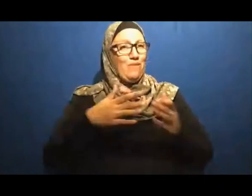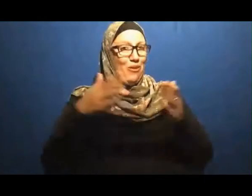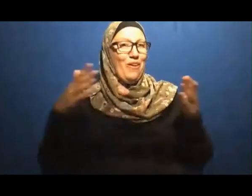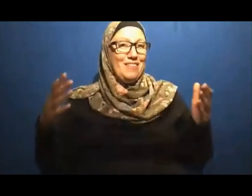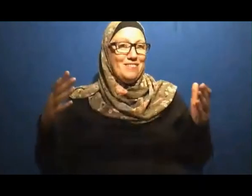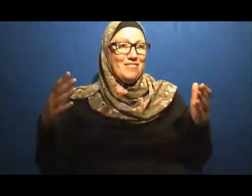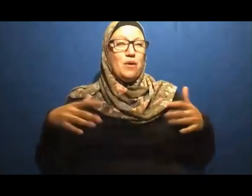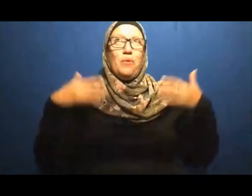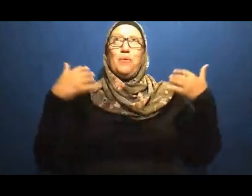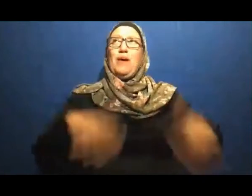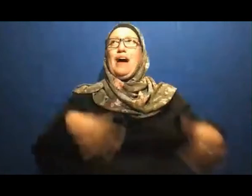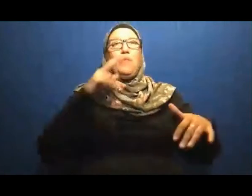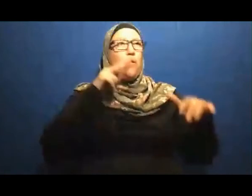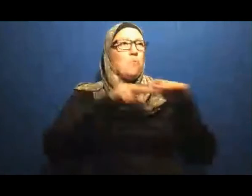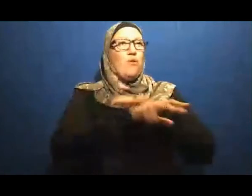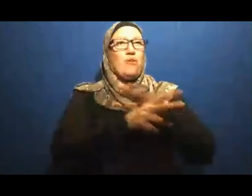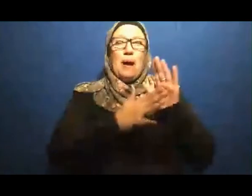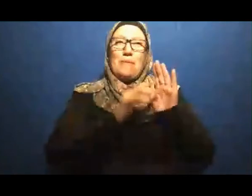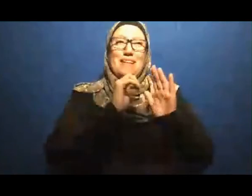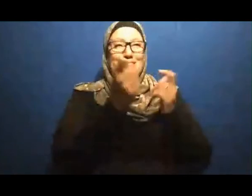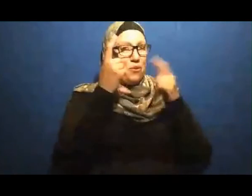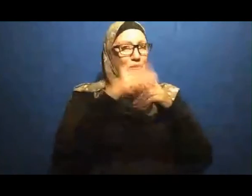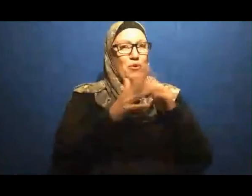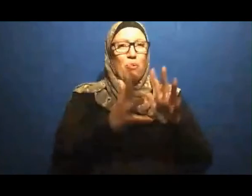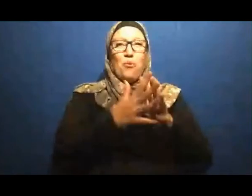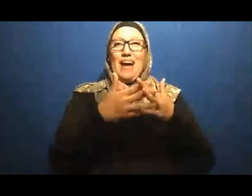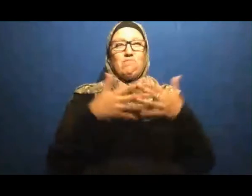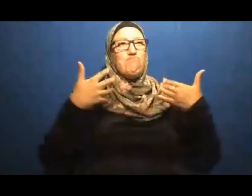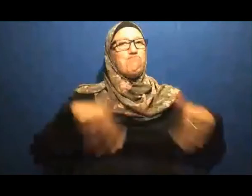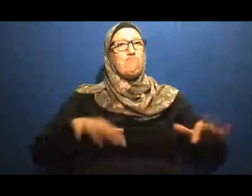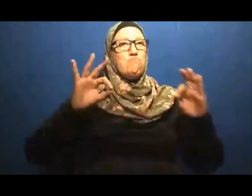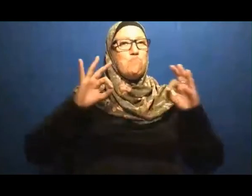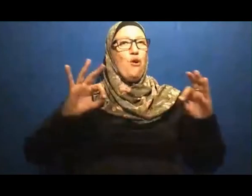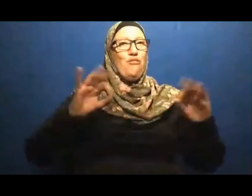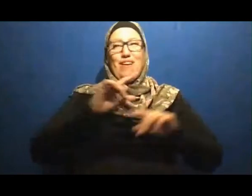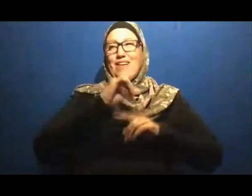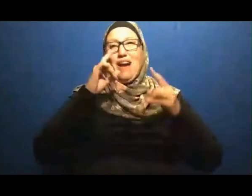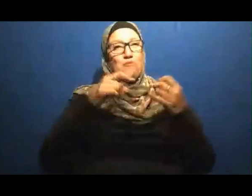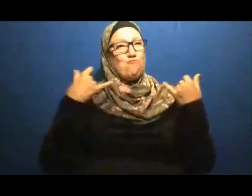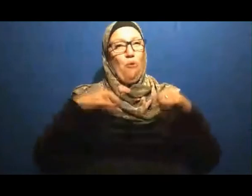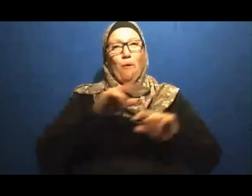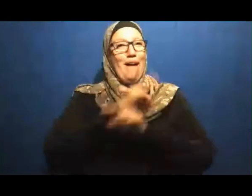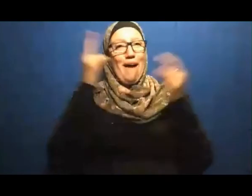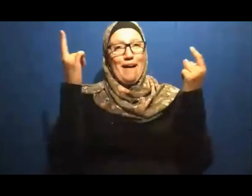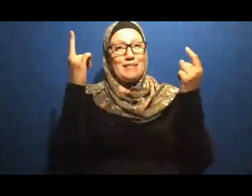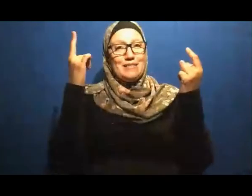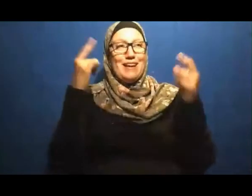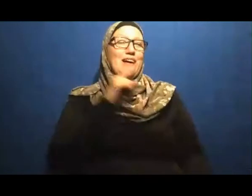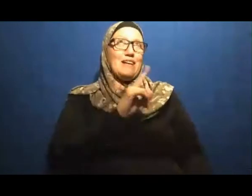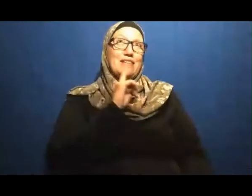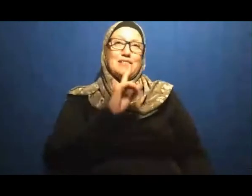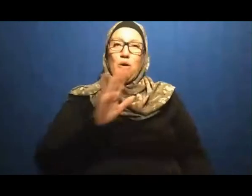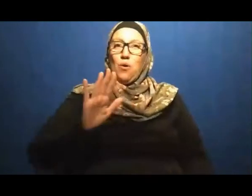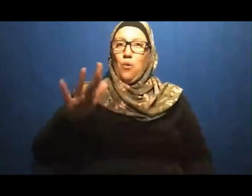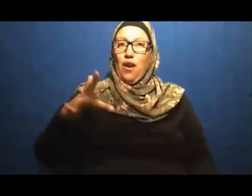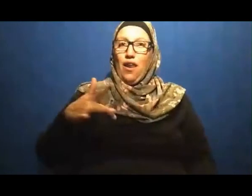The prophet Is recommending His servant You want Like your life Be expanded You want to